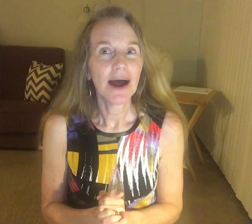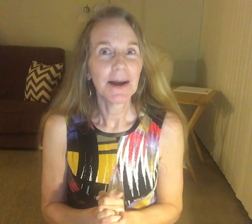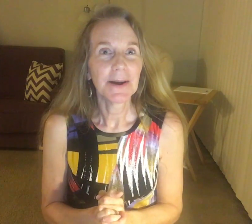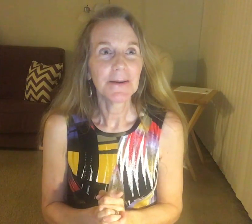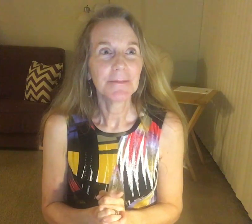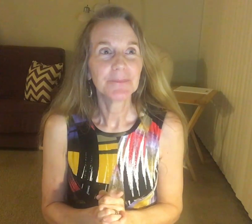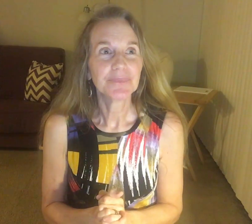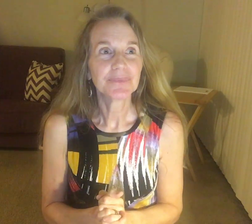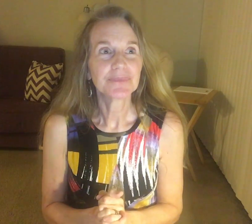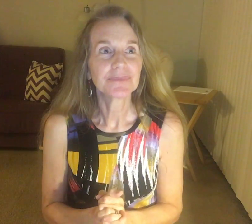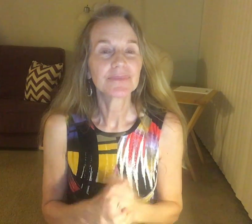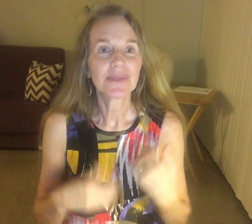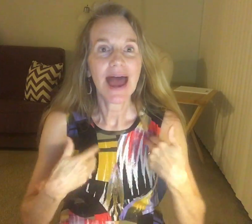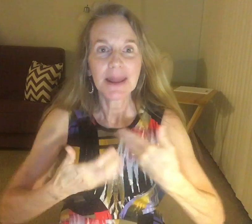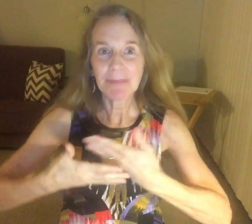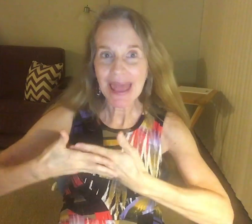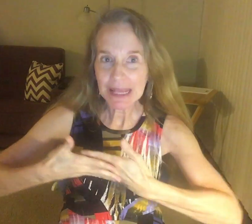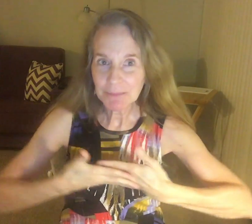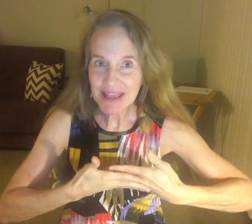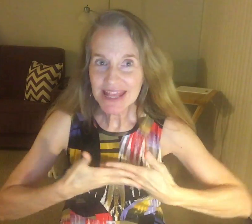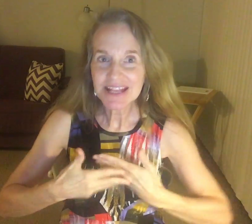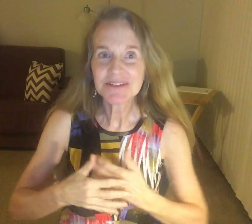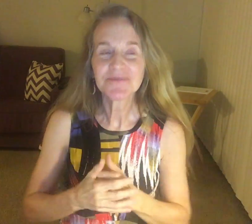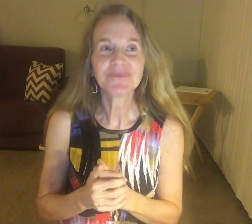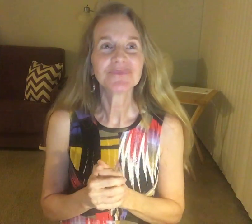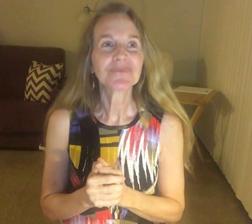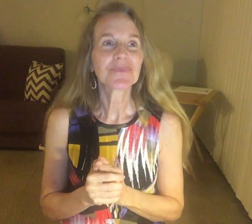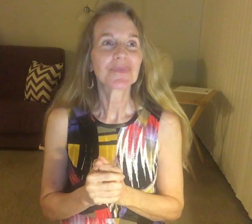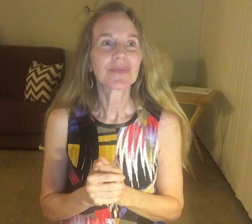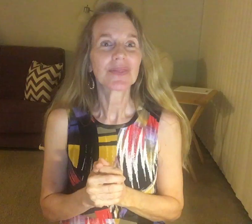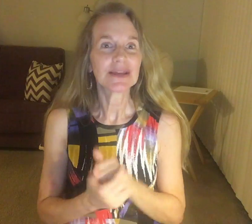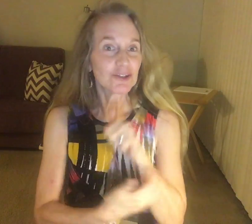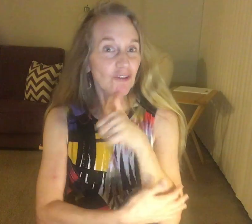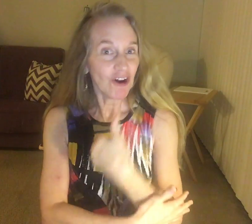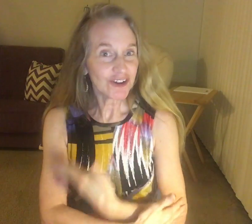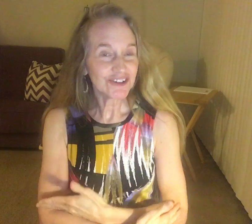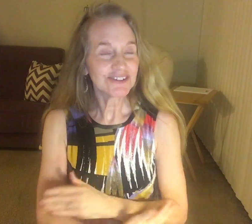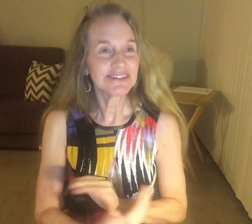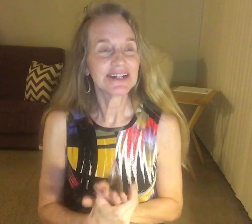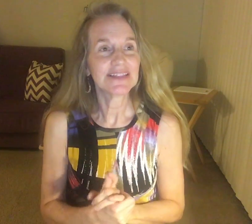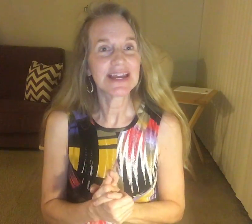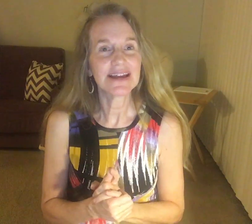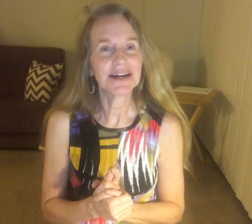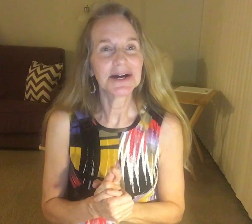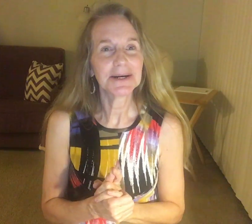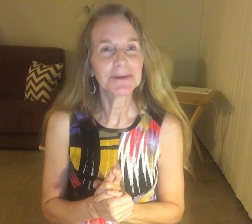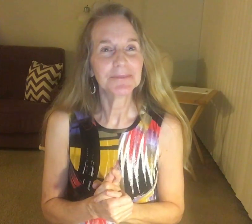did the I My daughter, and then, um,